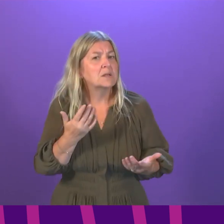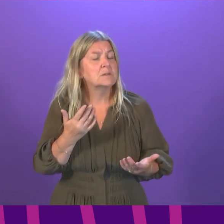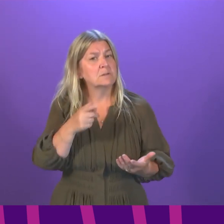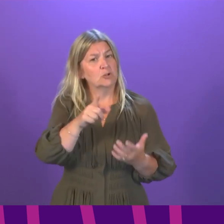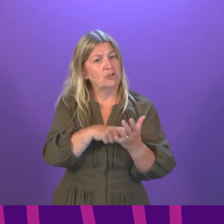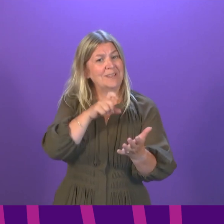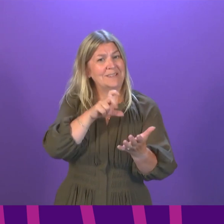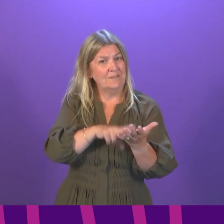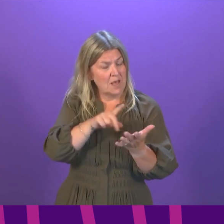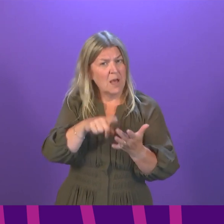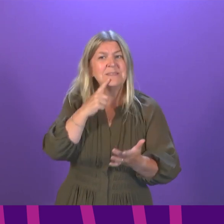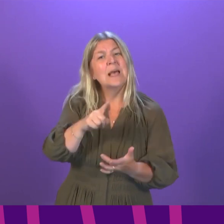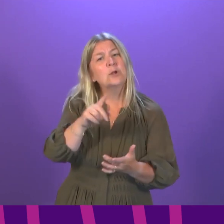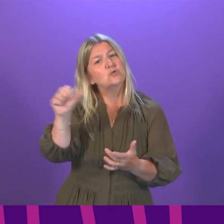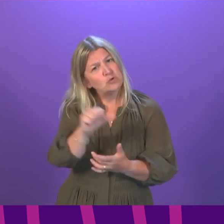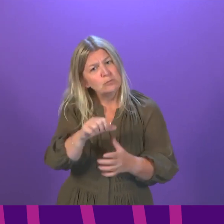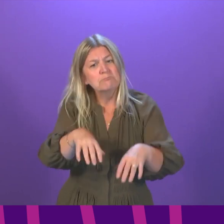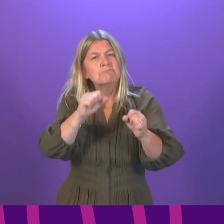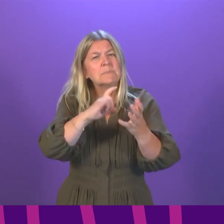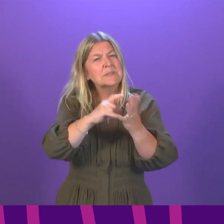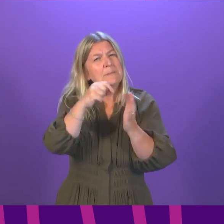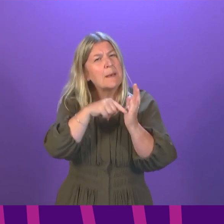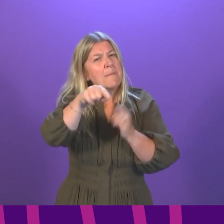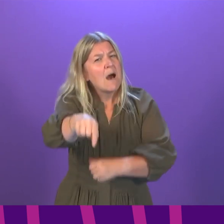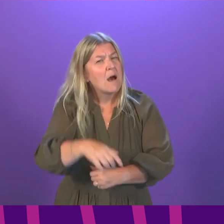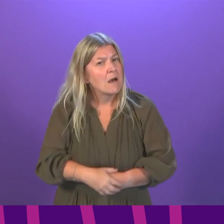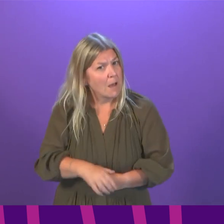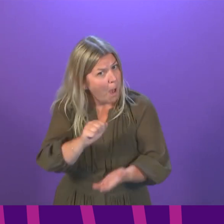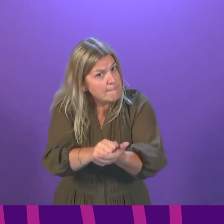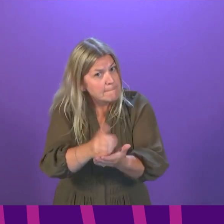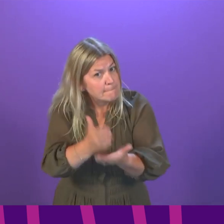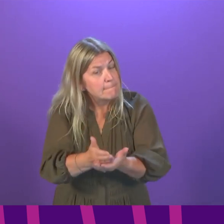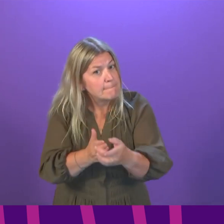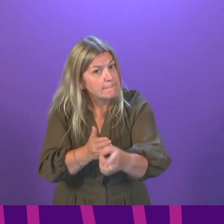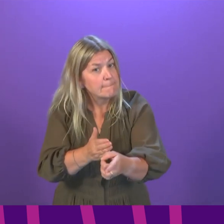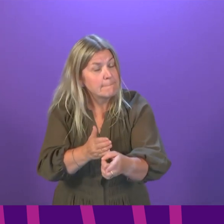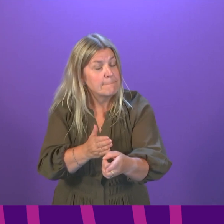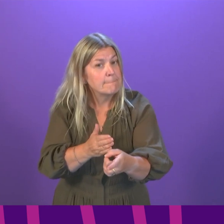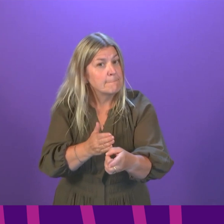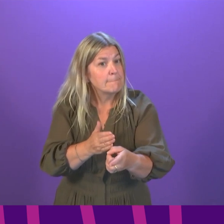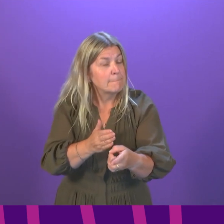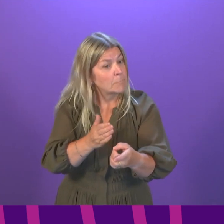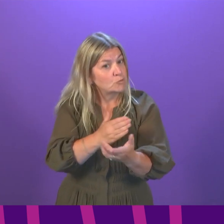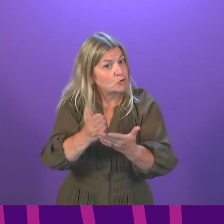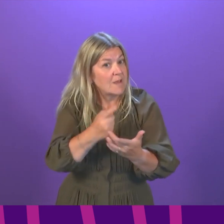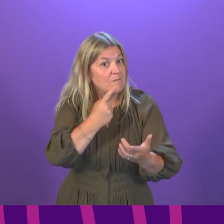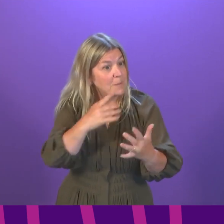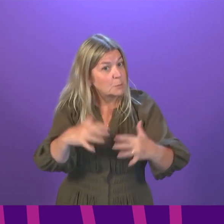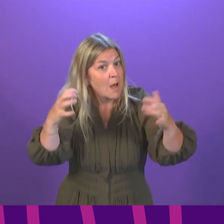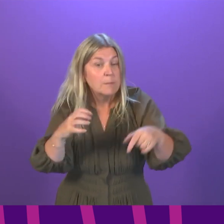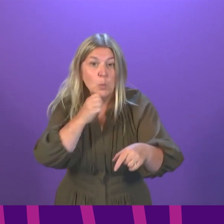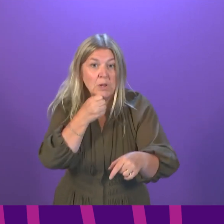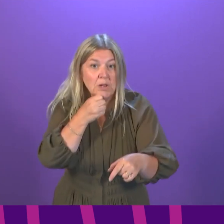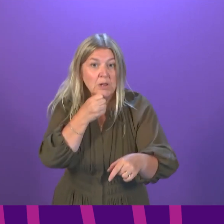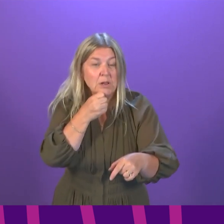September. Is that looking like a reality? Will the details be shared with Parliament? These questions are not just essential for keeping individuals safe,